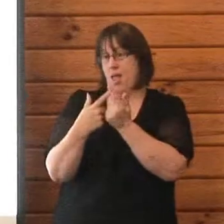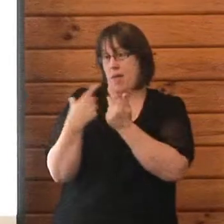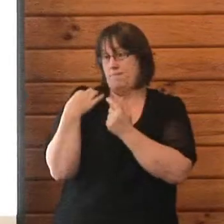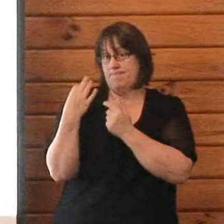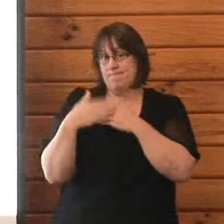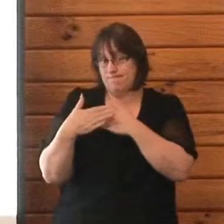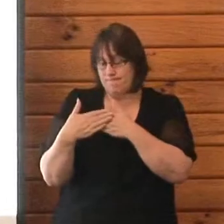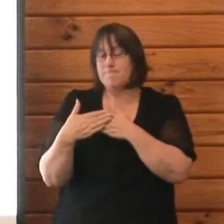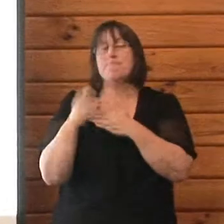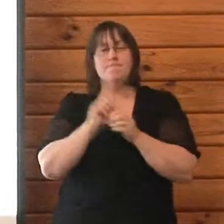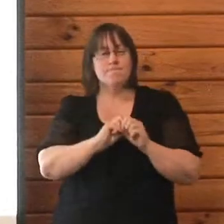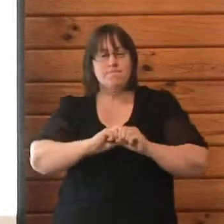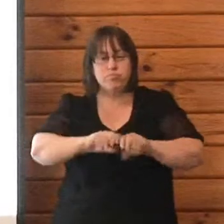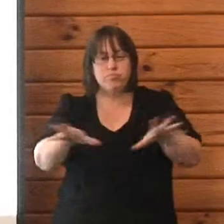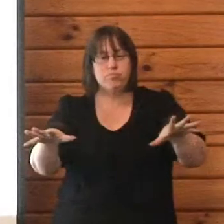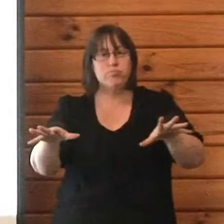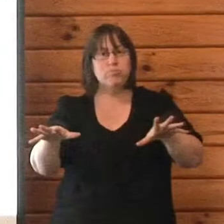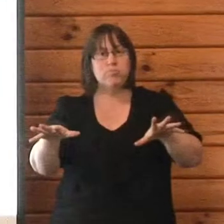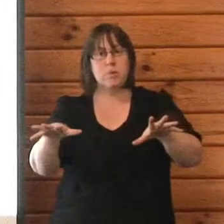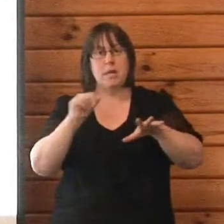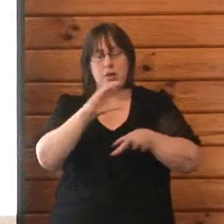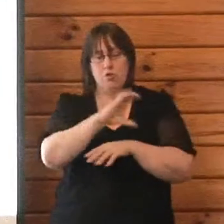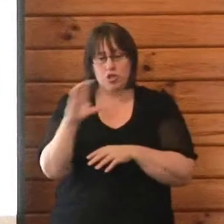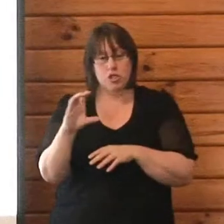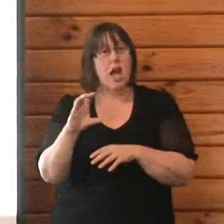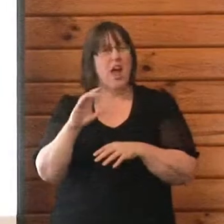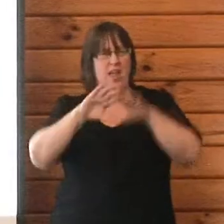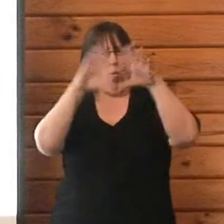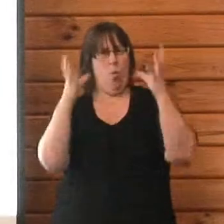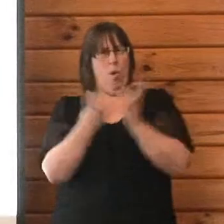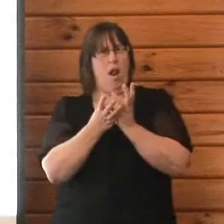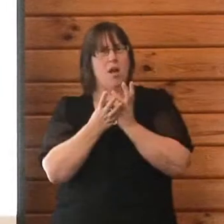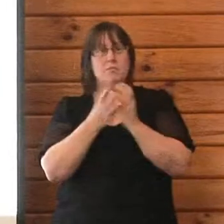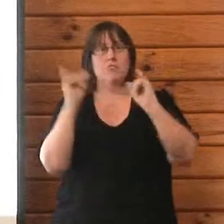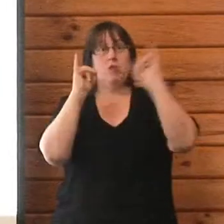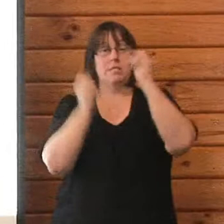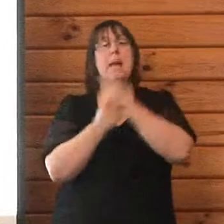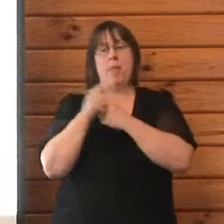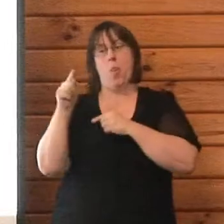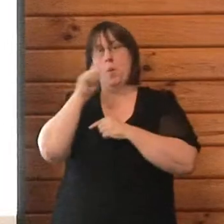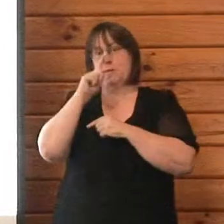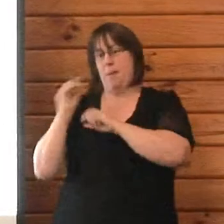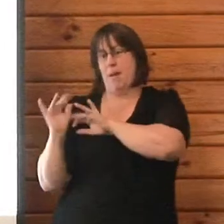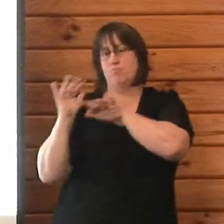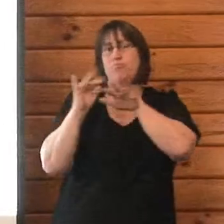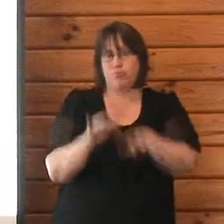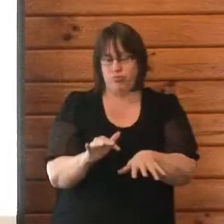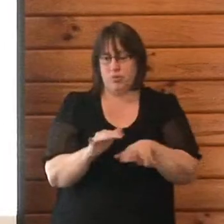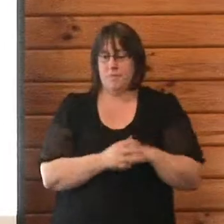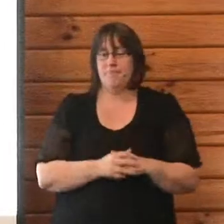are delegates that go around the world in times of crisis. So we had staff involved in the recovery from